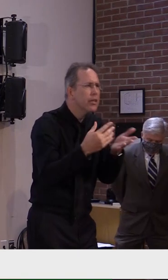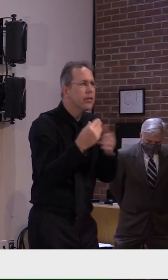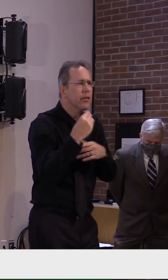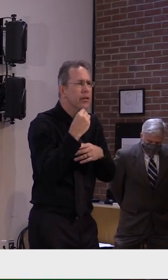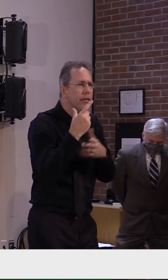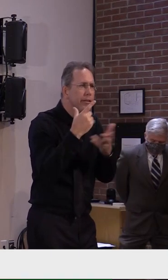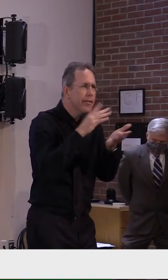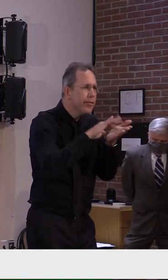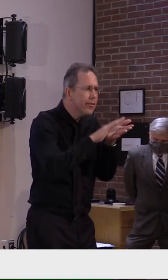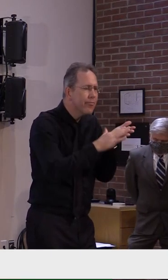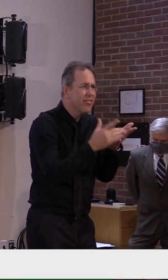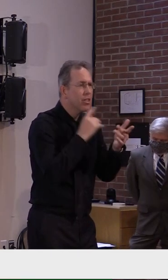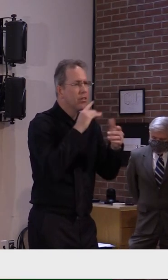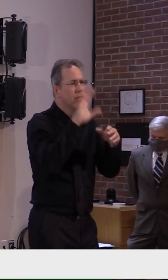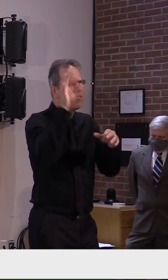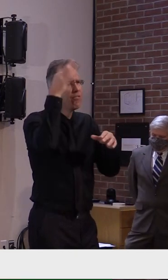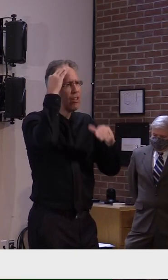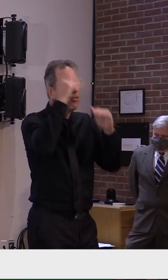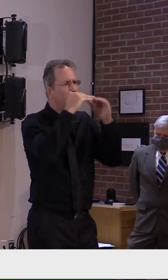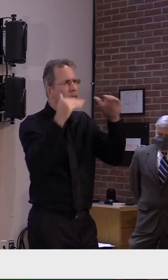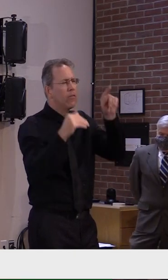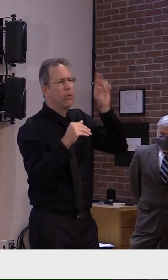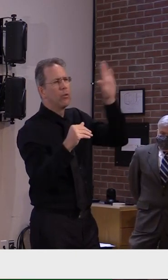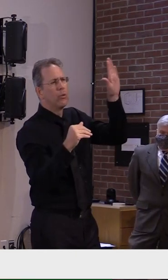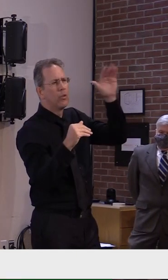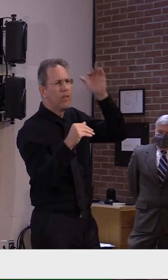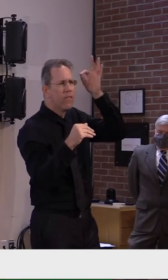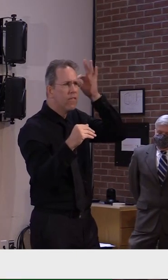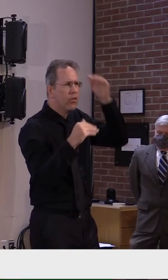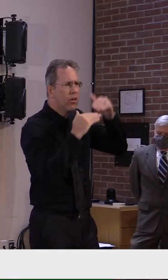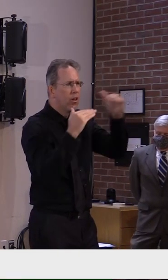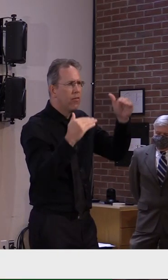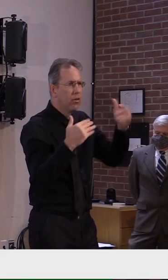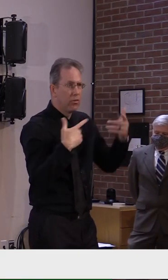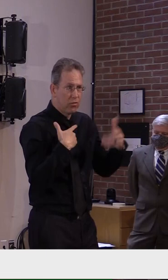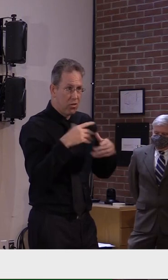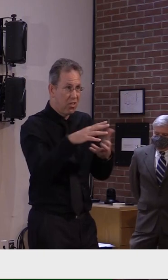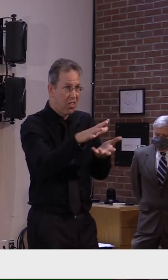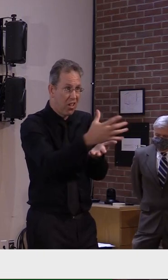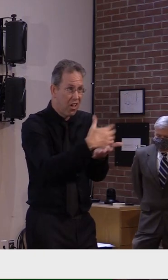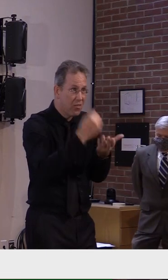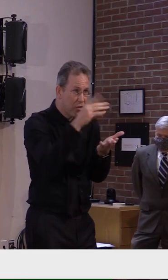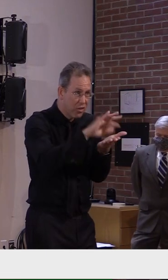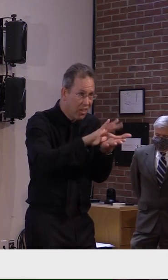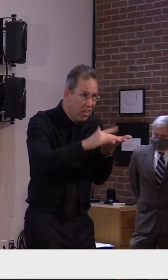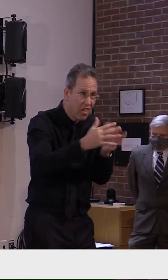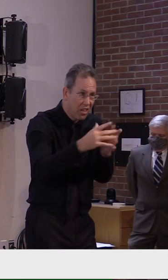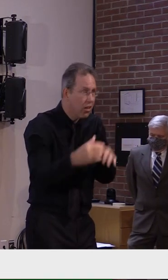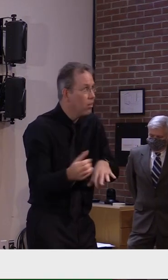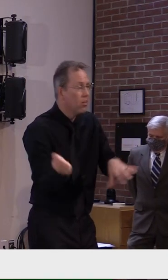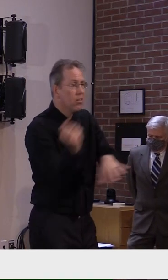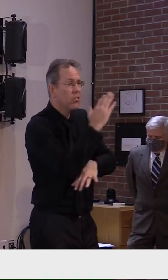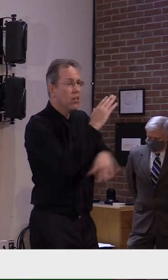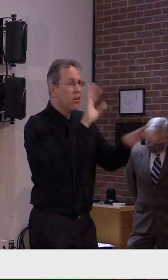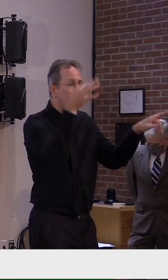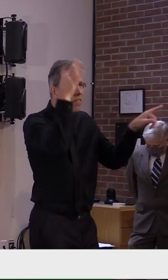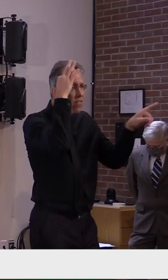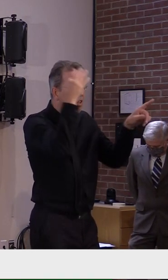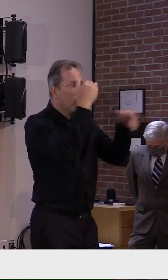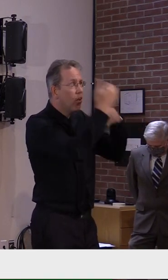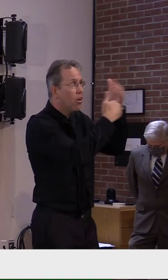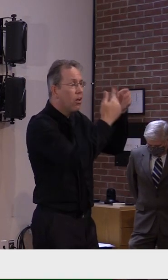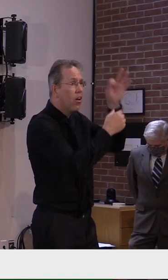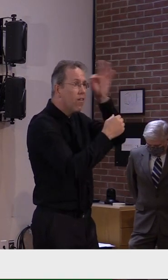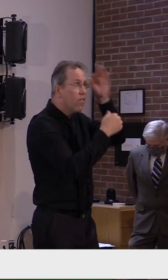of criminal information system and how, how quickly those checks can come back. So it is a bottleneck, but on the other hand, uh, we do have to ensure the safety of our